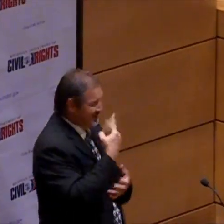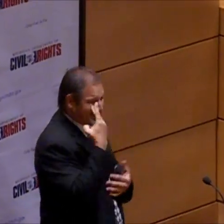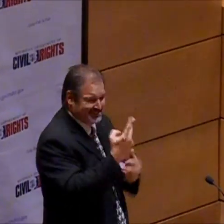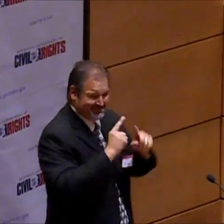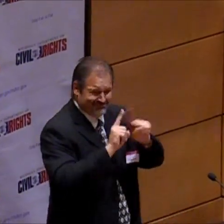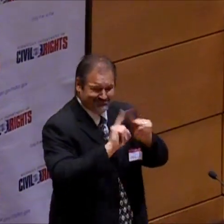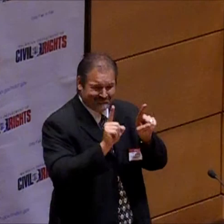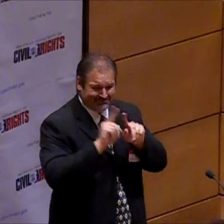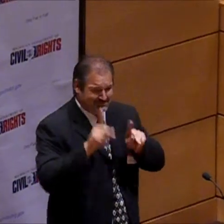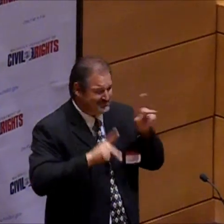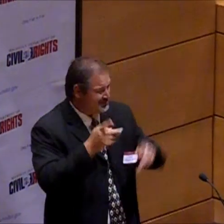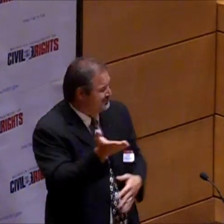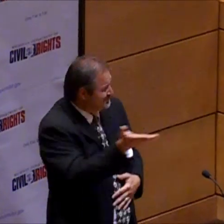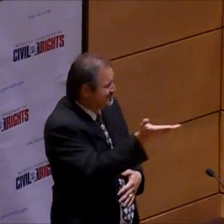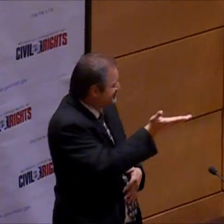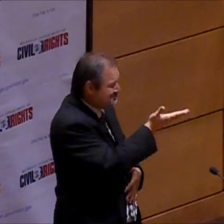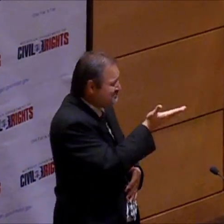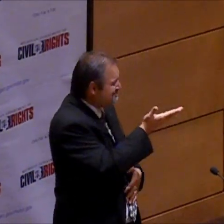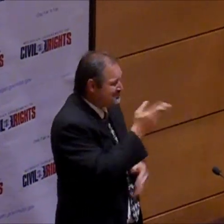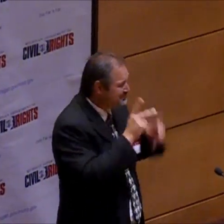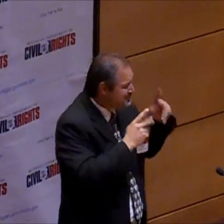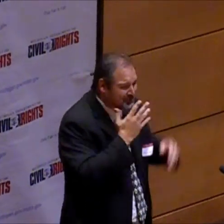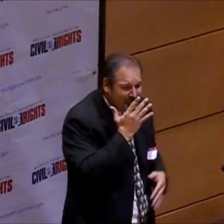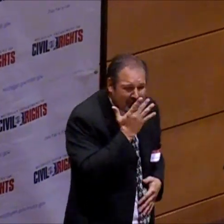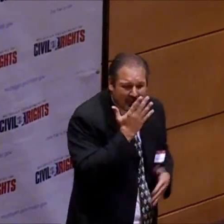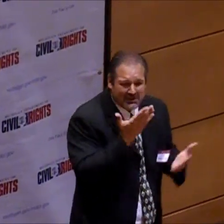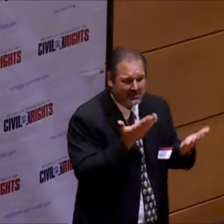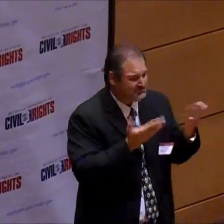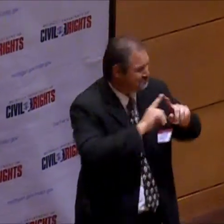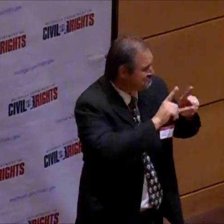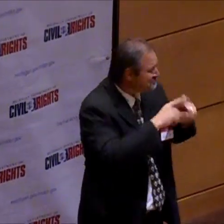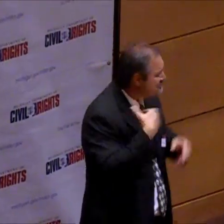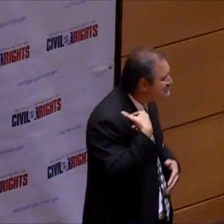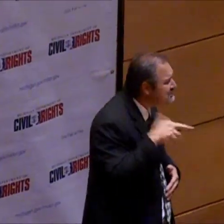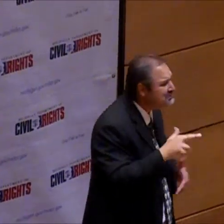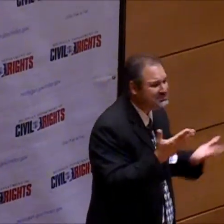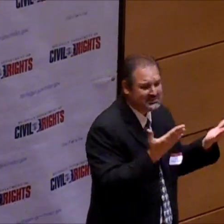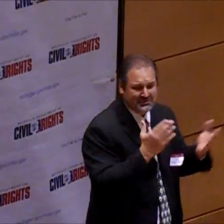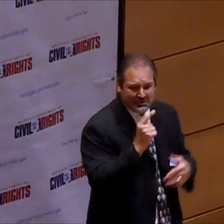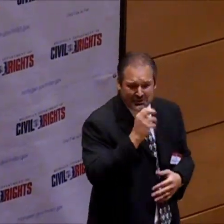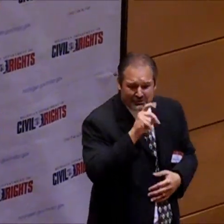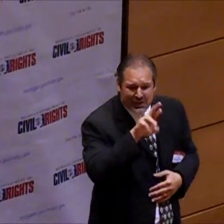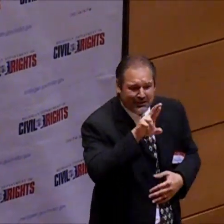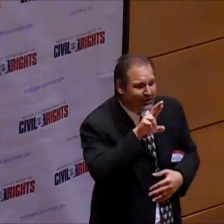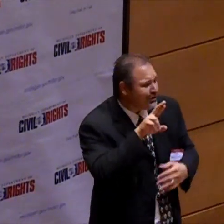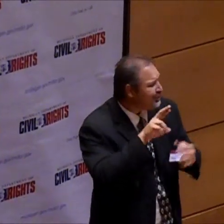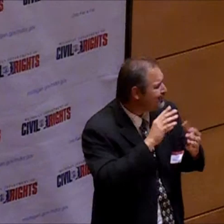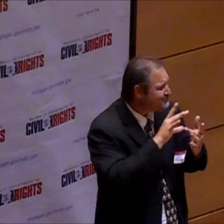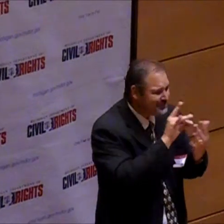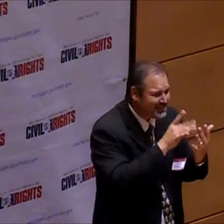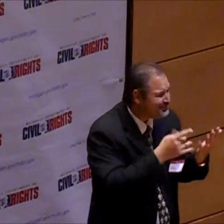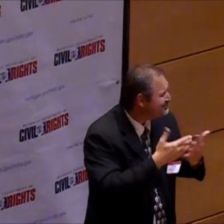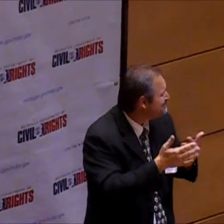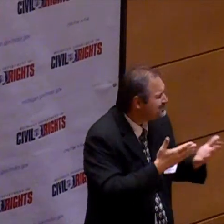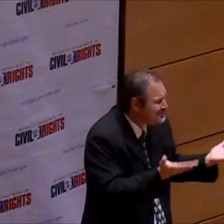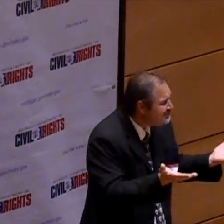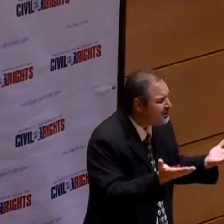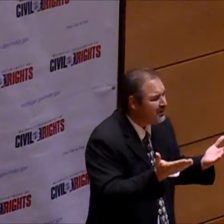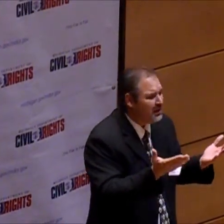And in this room, I see a variance of people, different race, different religions, ethnic backgrounds, all these